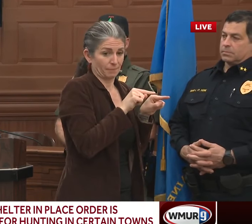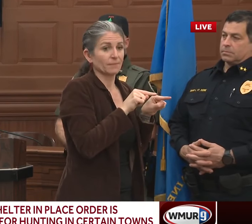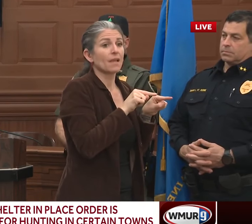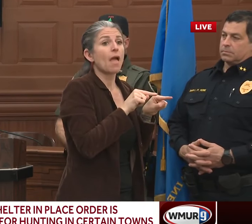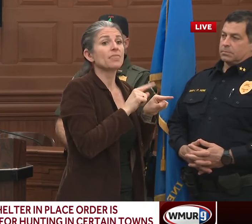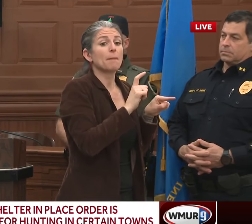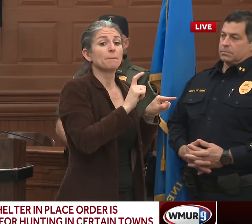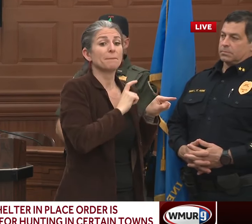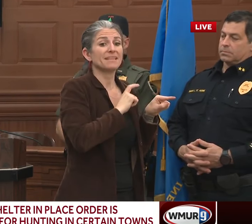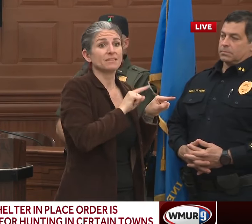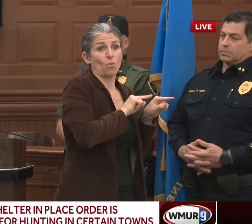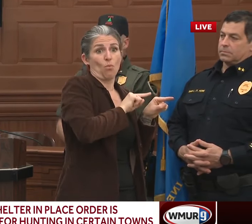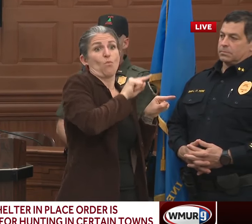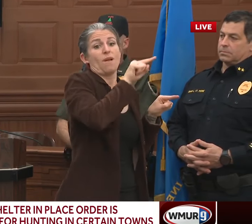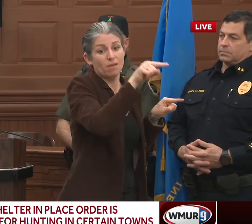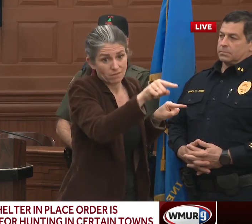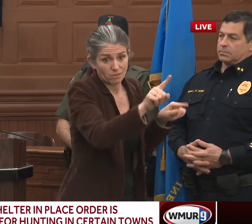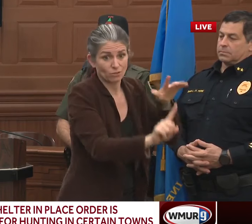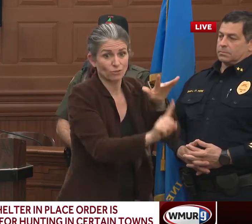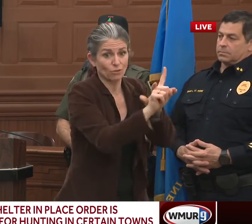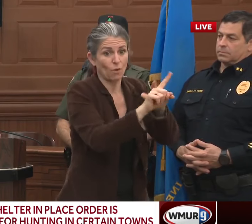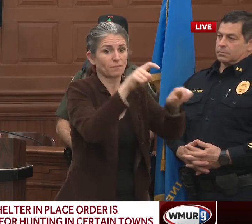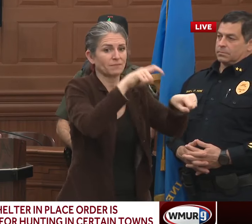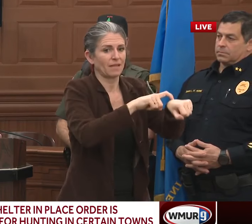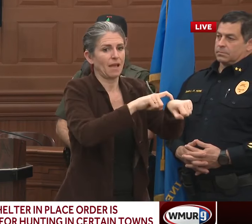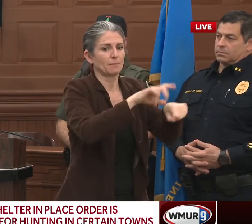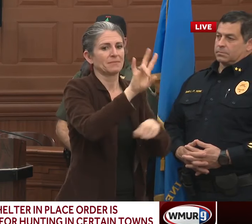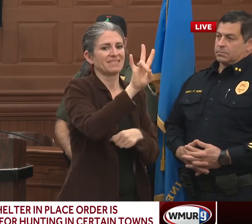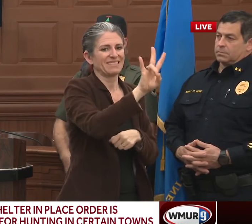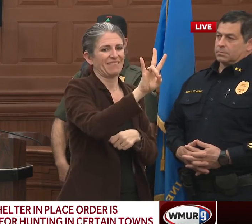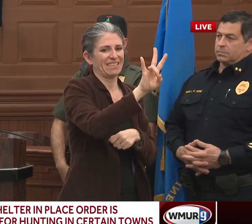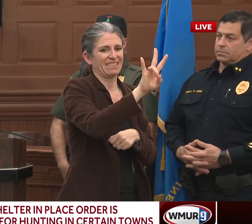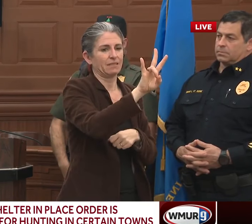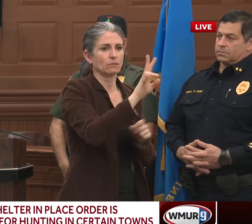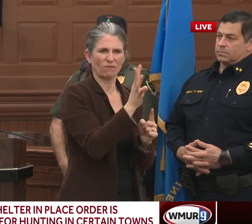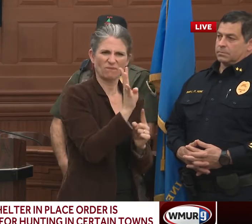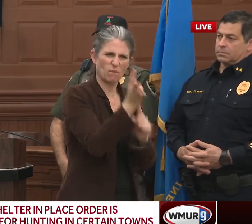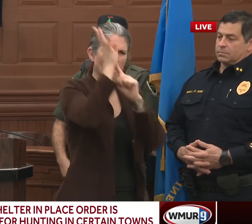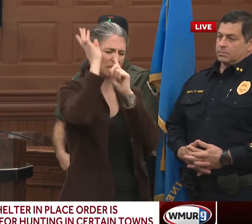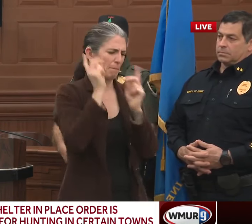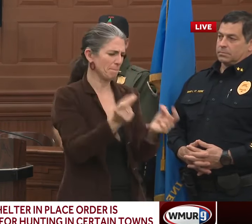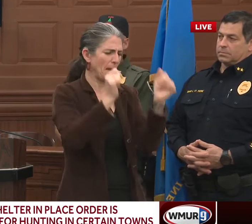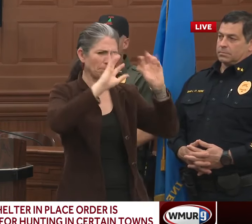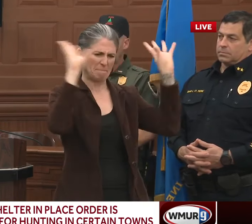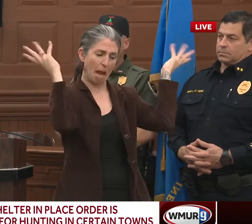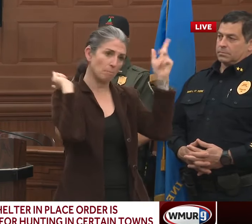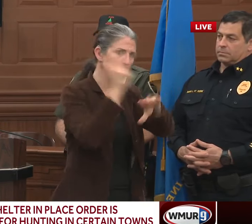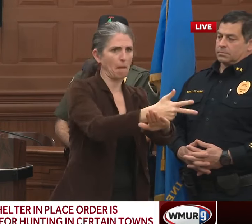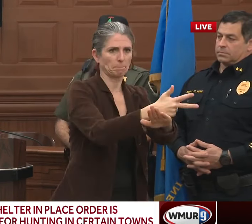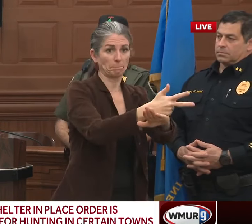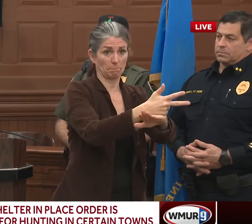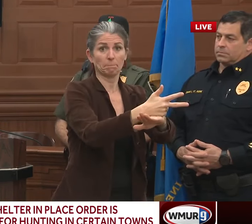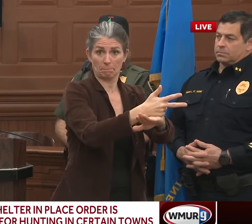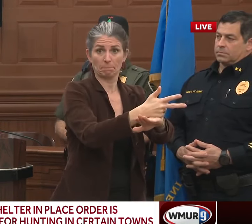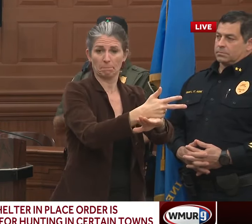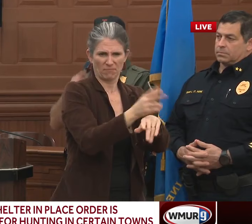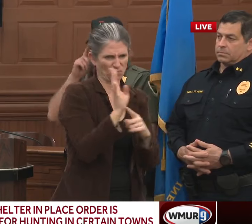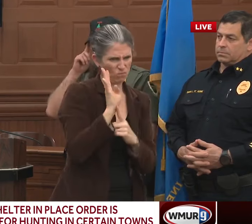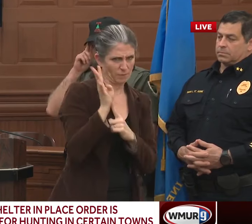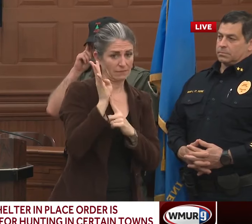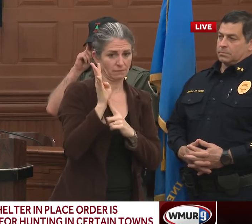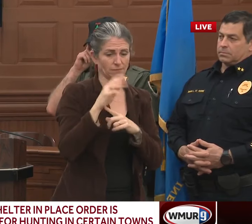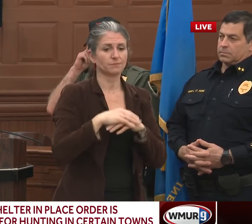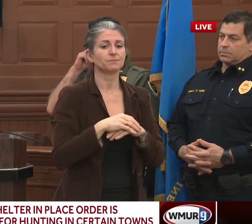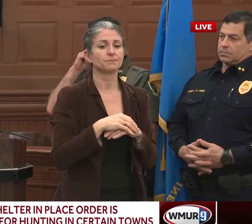arrived based on that system at 7 p.m., so four minutes later. The reality there, however, is that there were four plainclothes